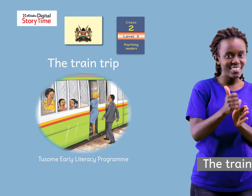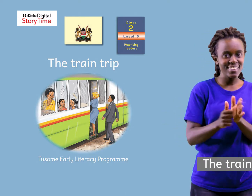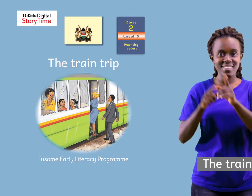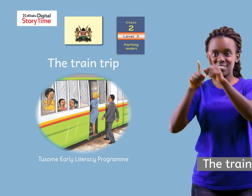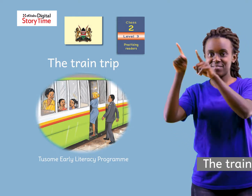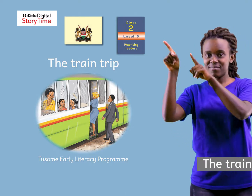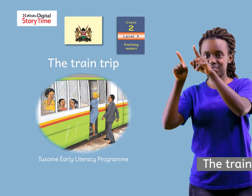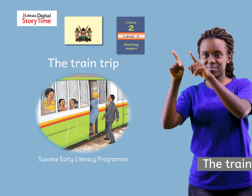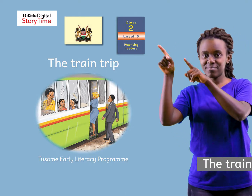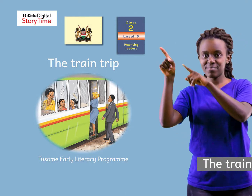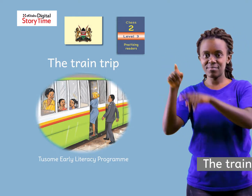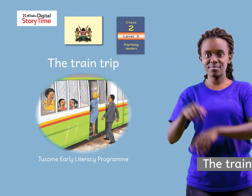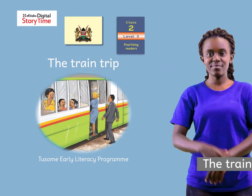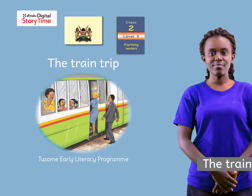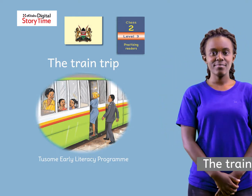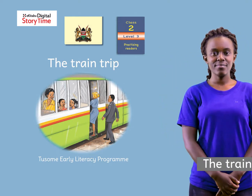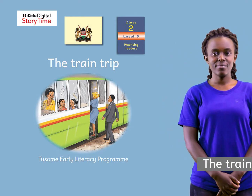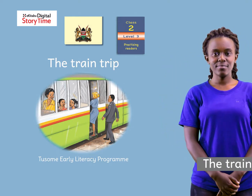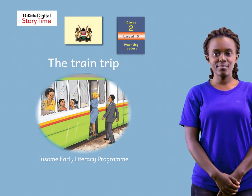The train trip.